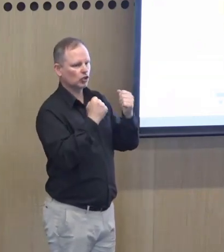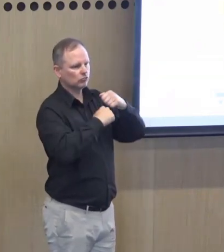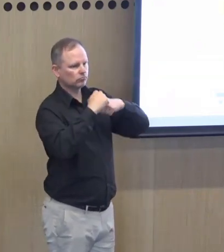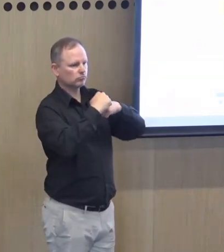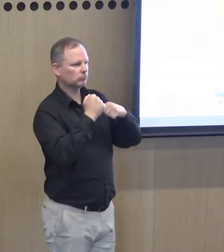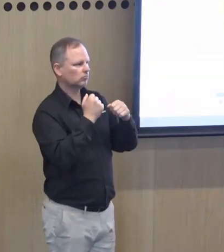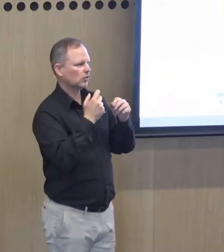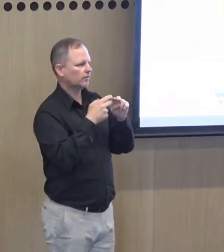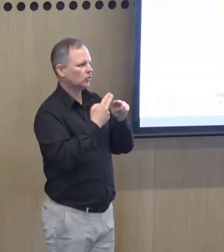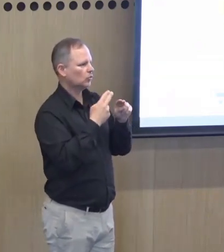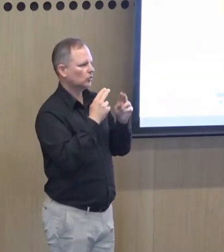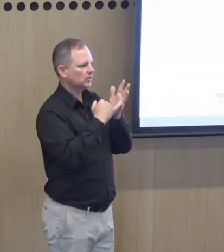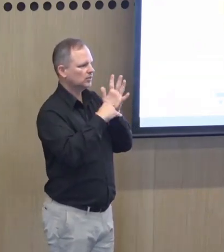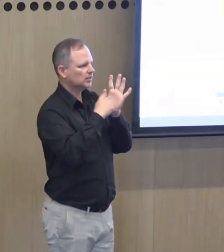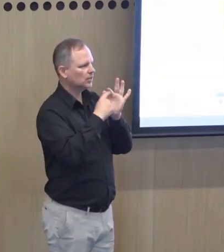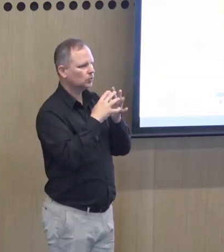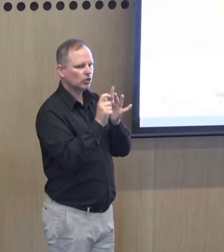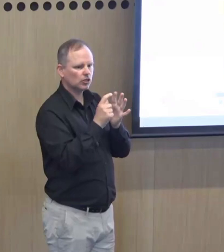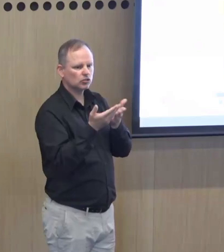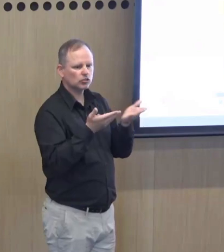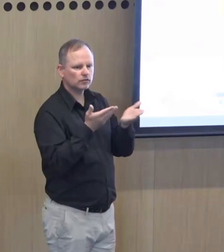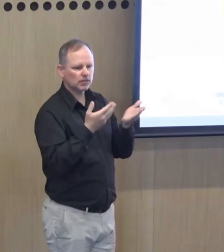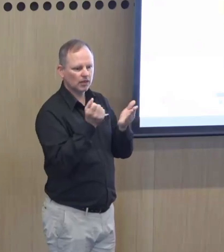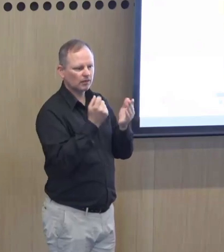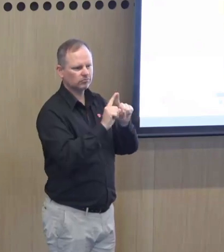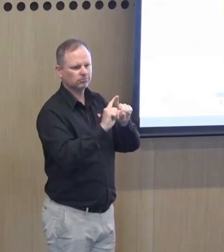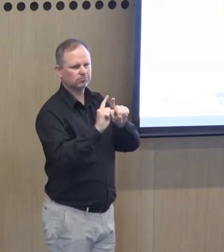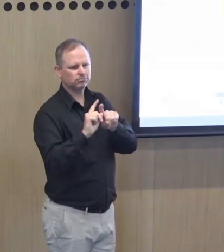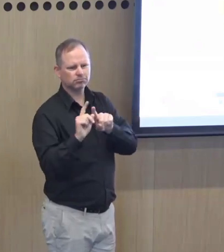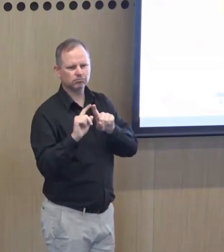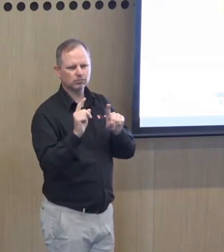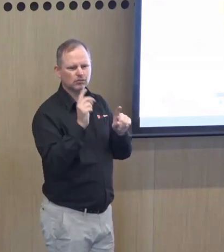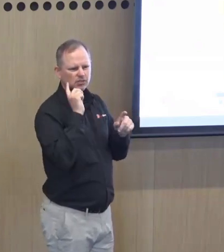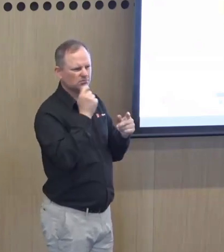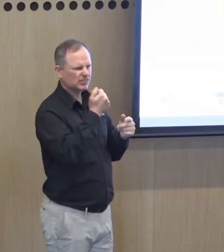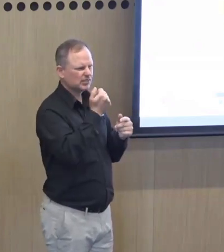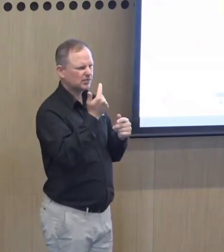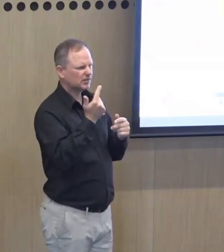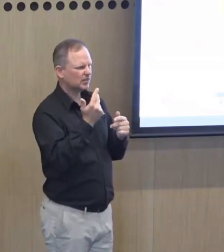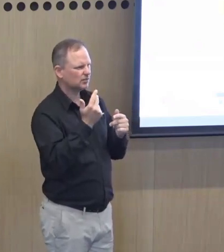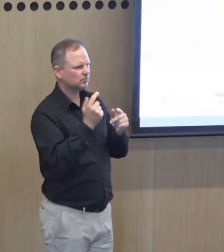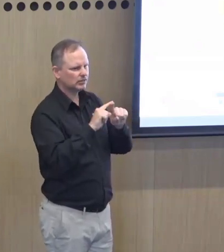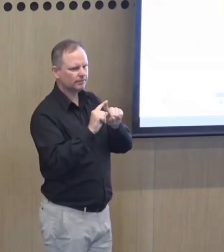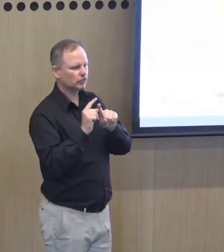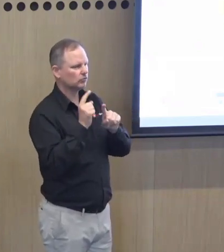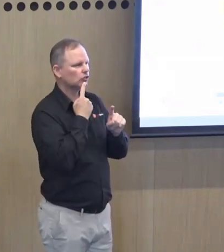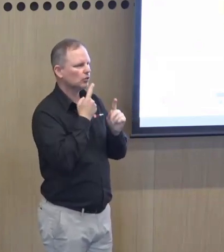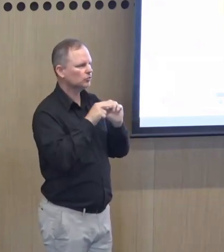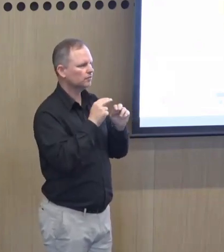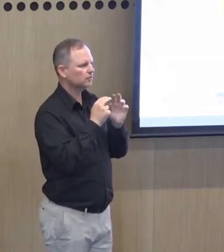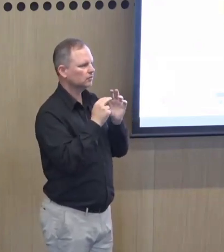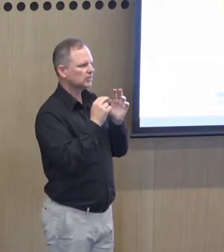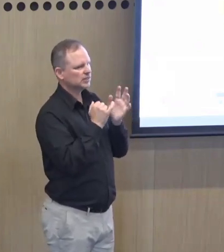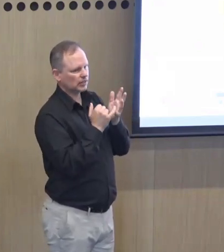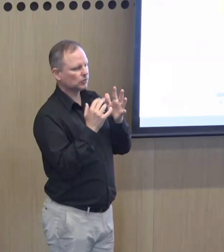have a good statewide service capacity. I think there's 16 or 17 different types of